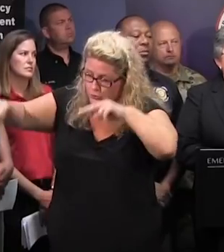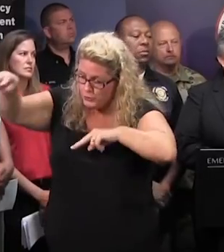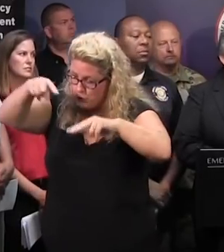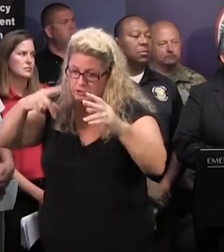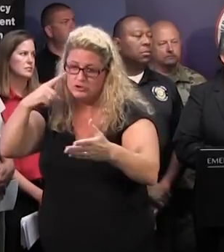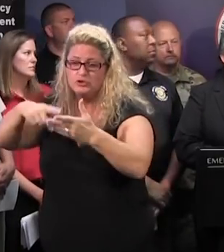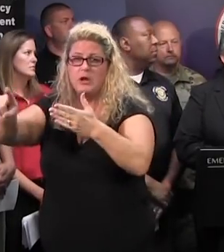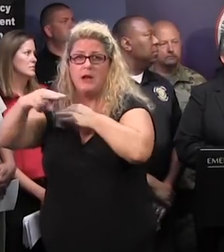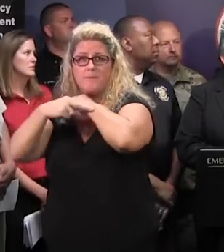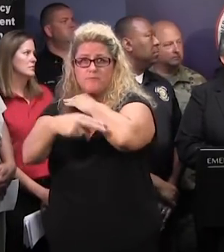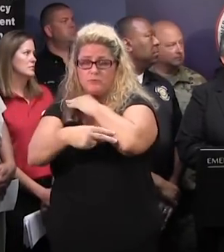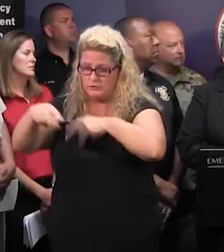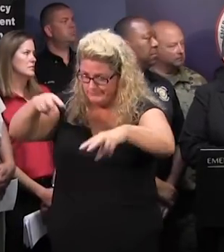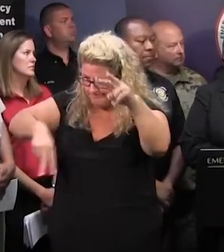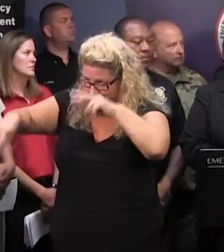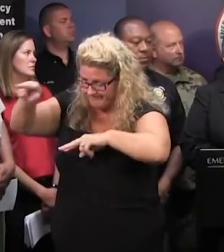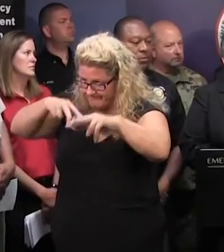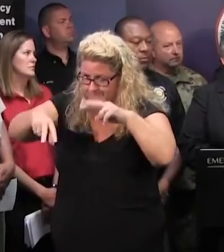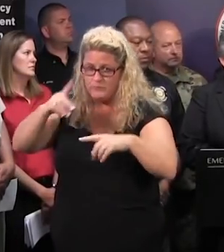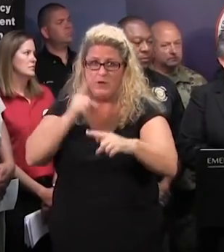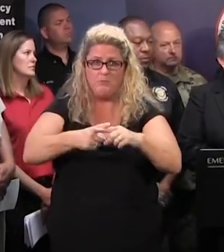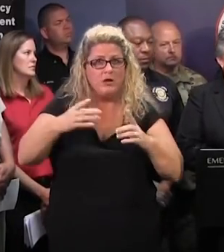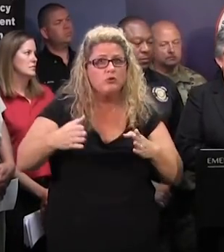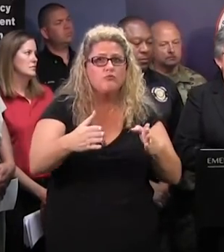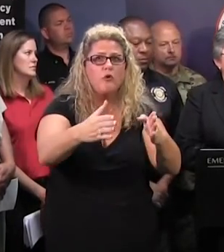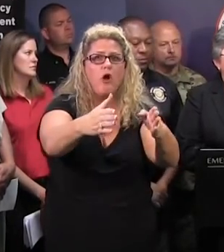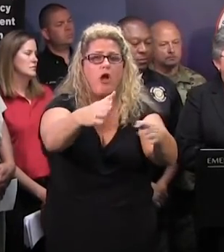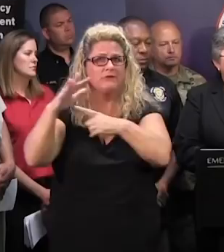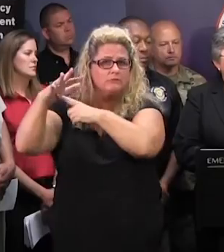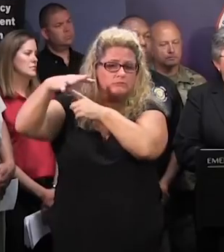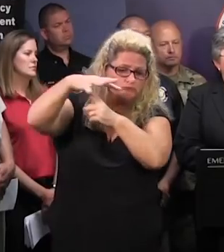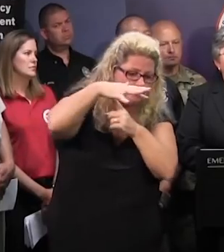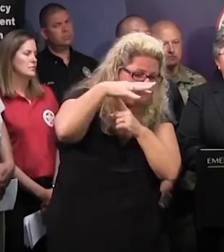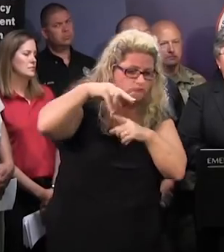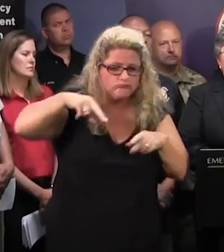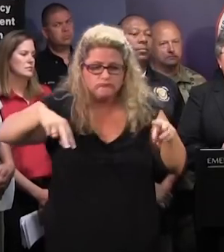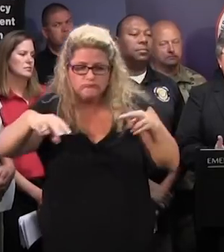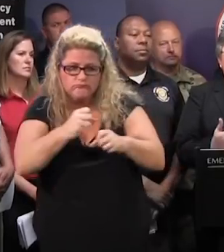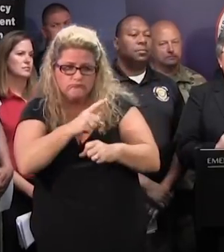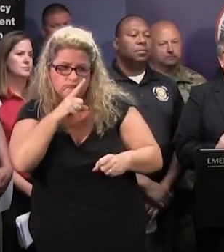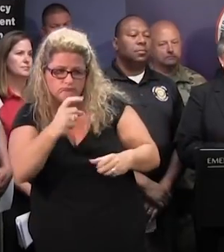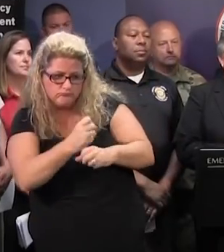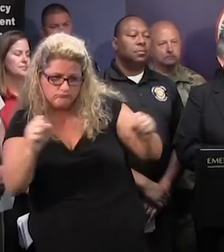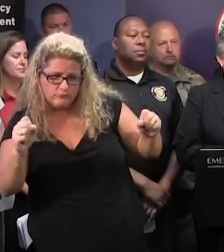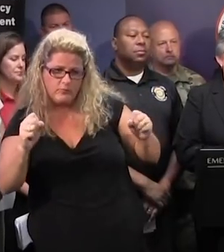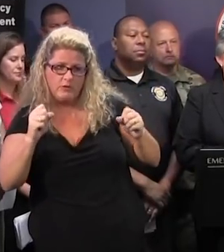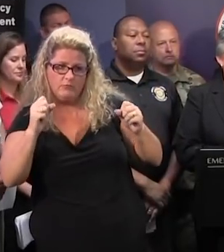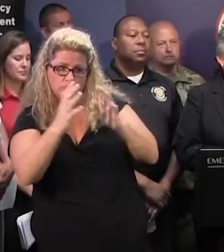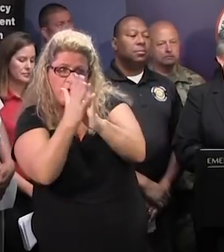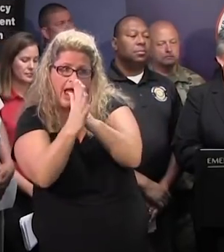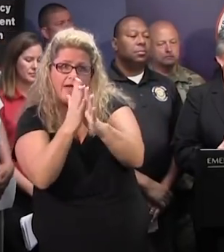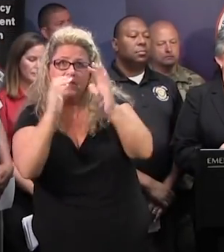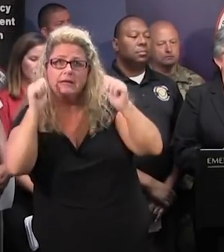bridges. And we'll also be looking at our roadways to make sure that the roadways are able to support the traffic as it